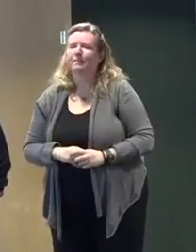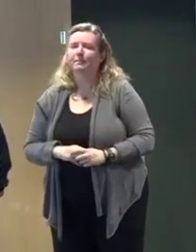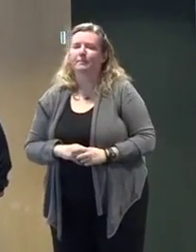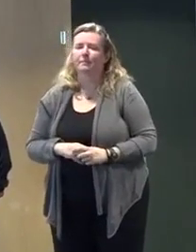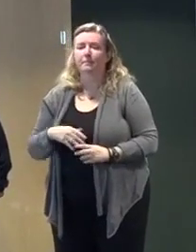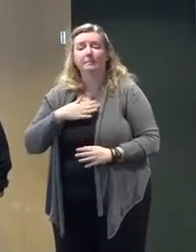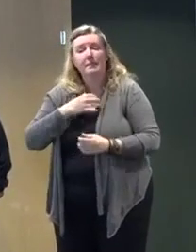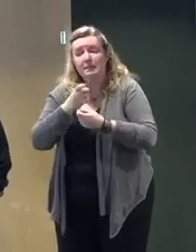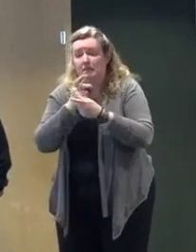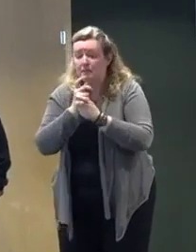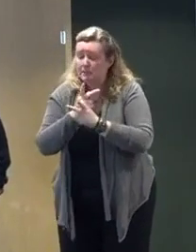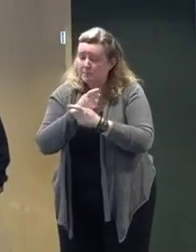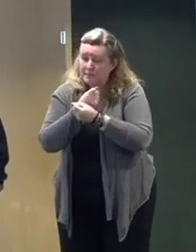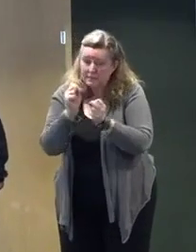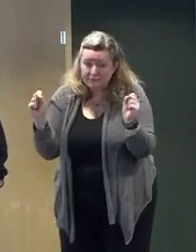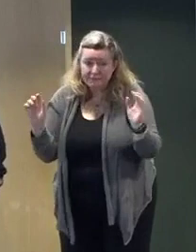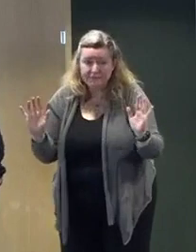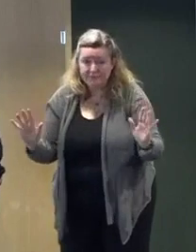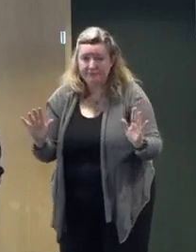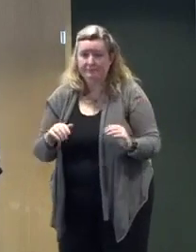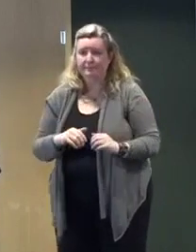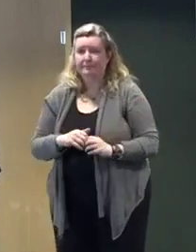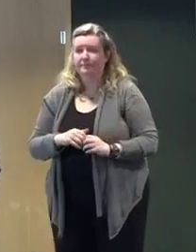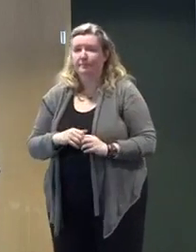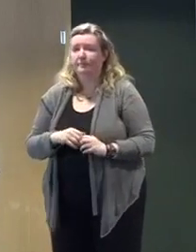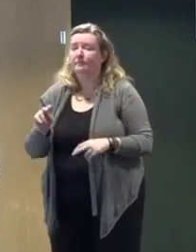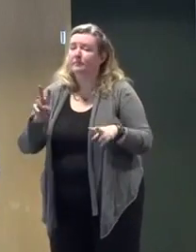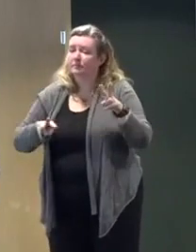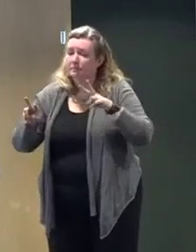And let's look at the pretty snow as it comes down.